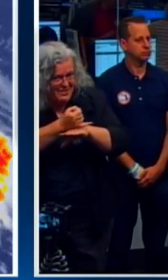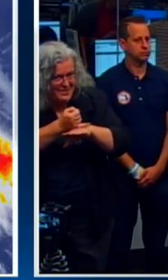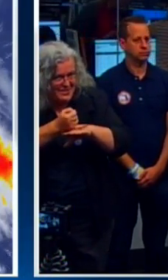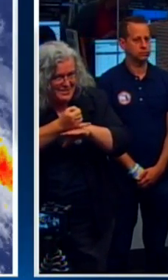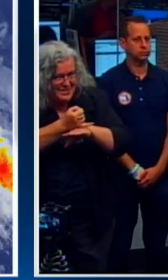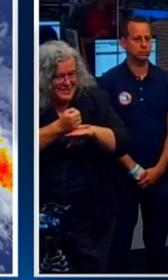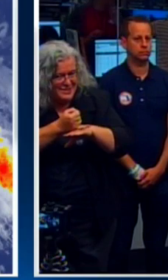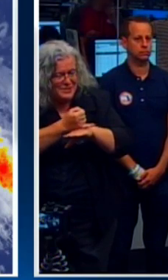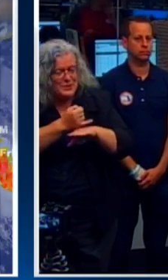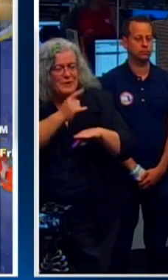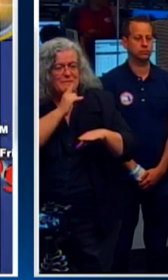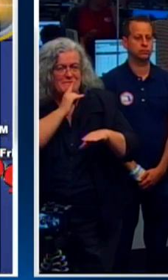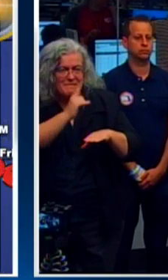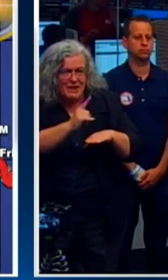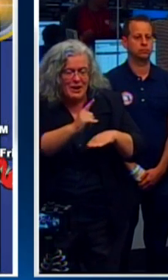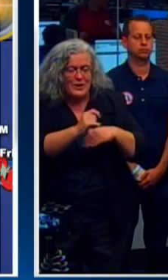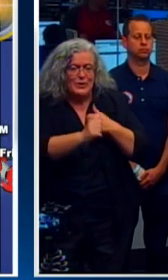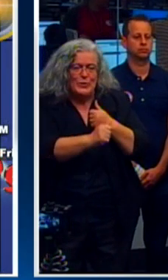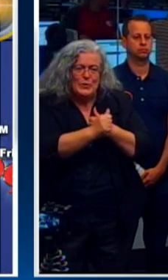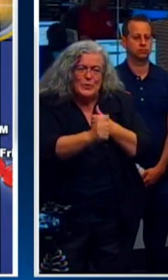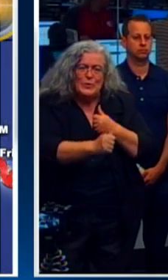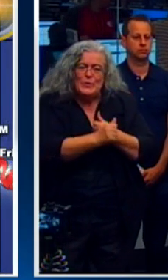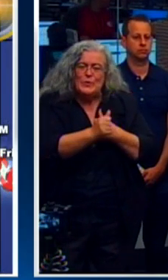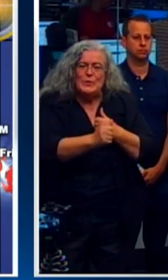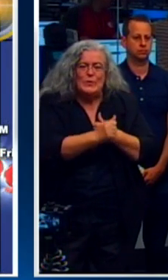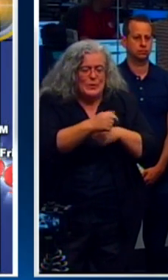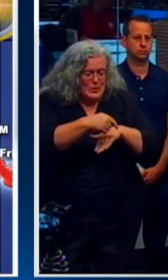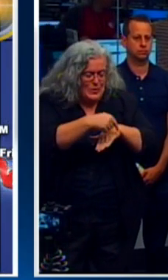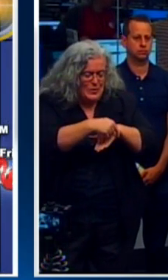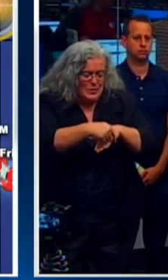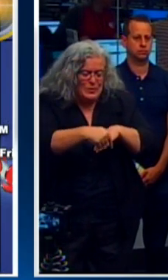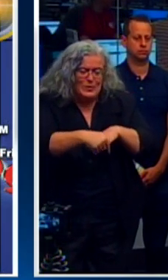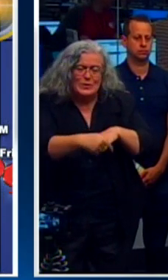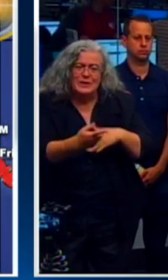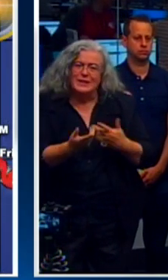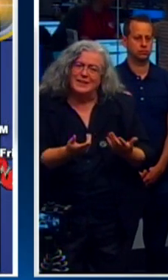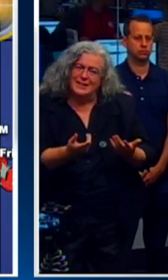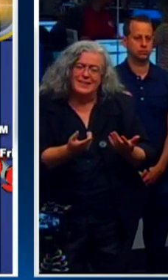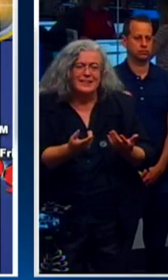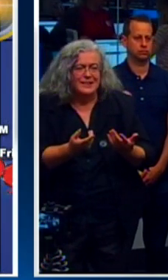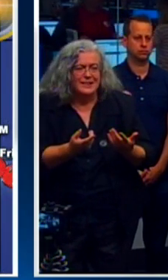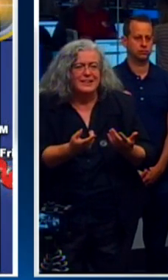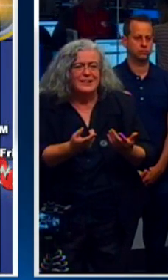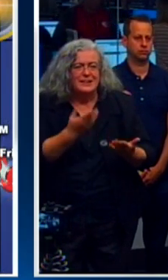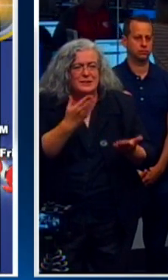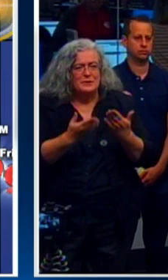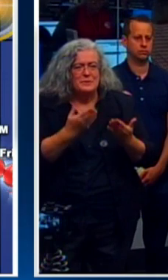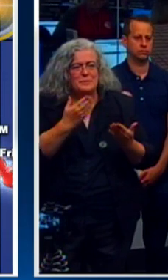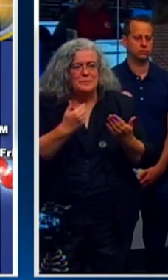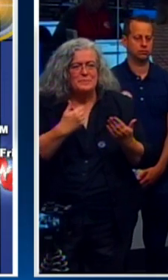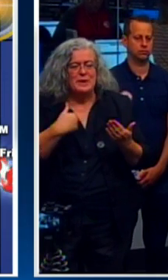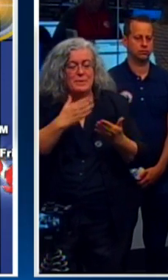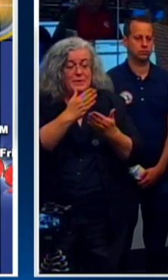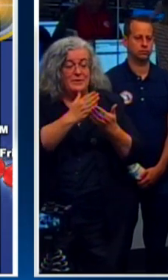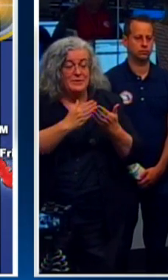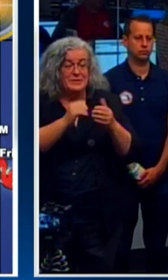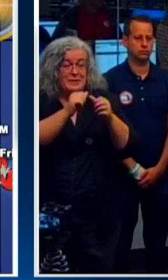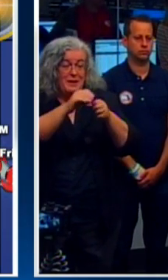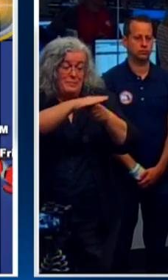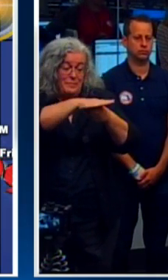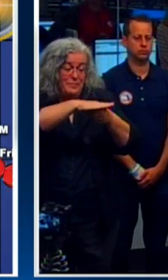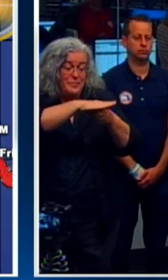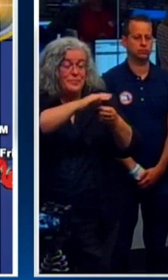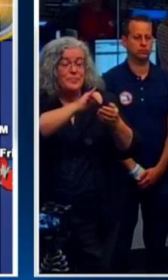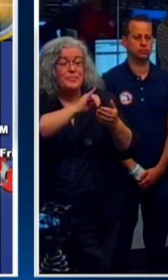of the east Florida coast. I mean, that's just the reality of the situation. And so, you know, you may have a quicker trigger on areas that really